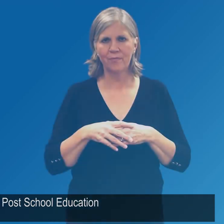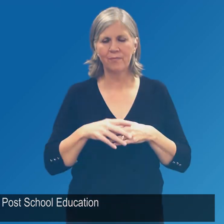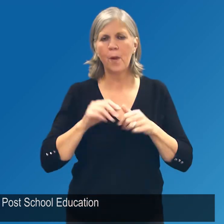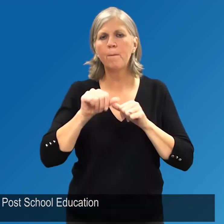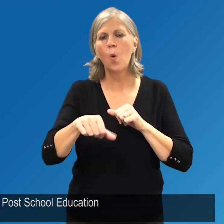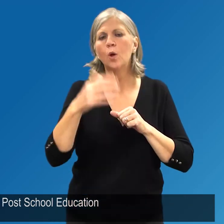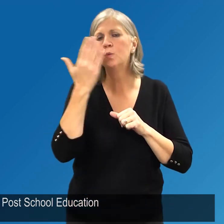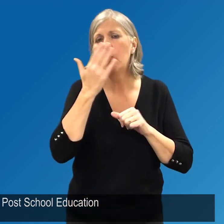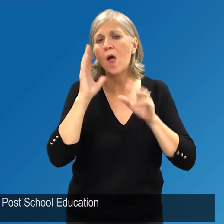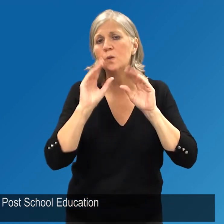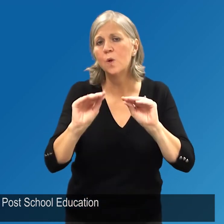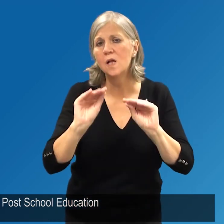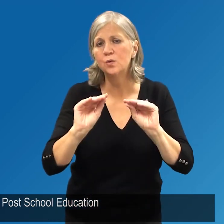Post-school education.